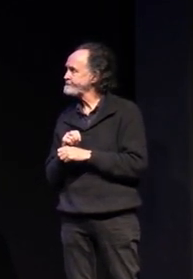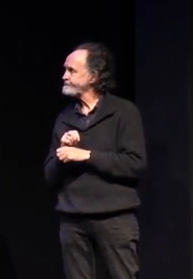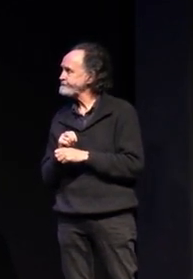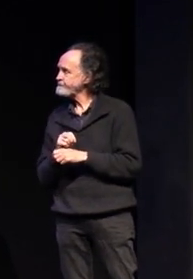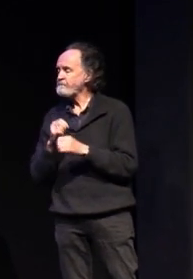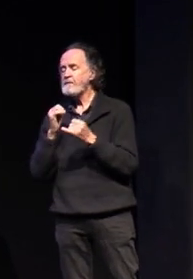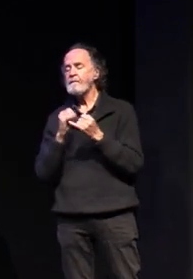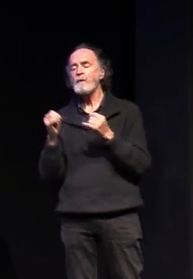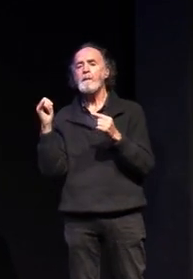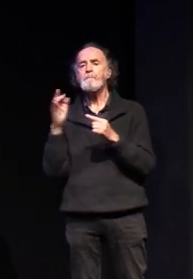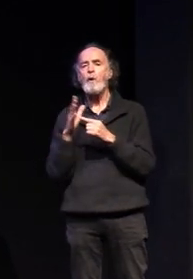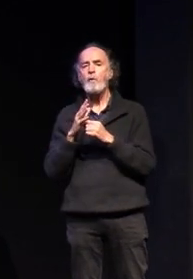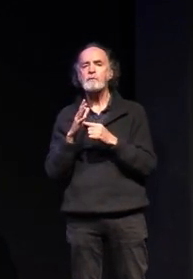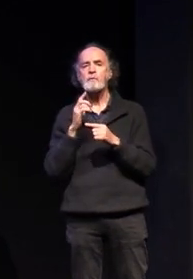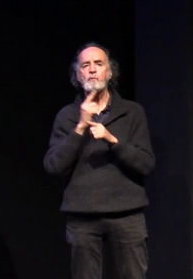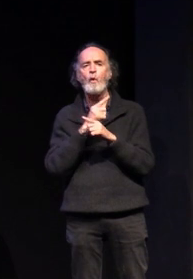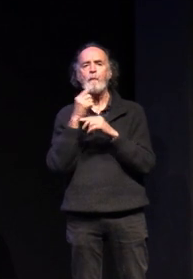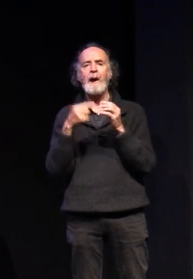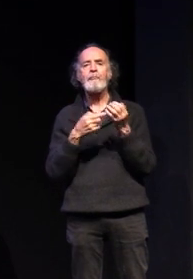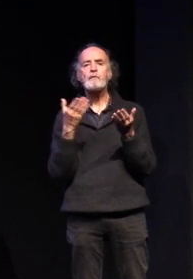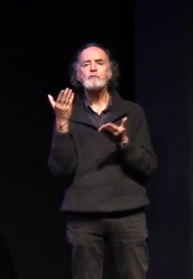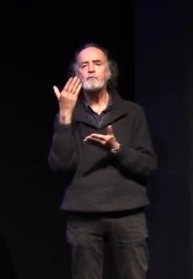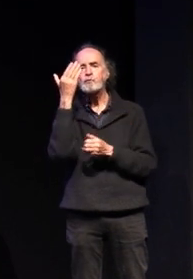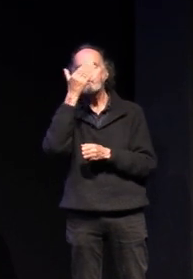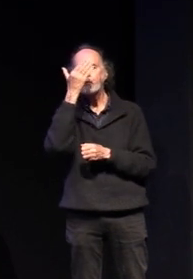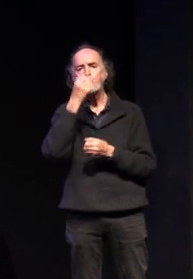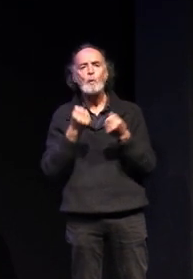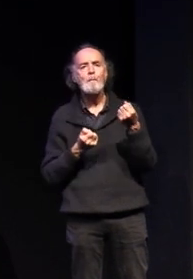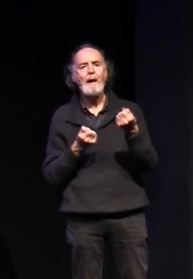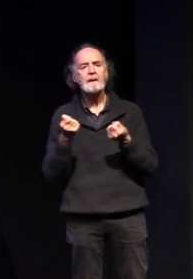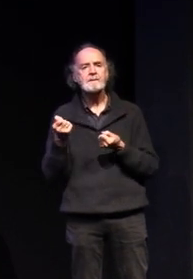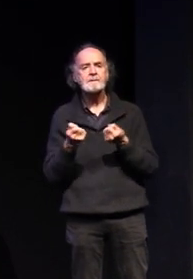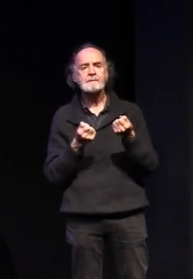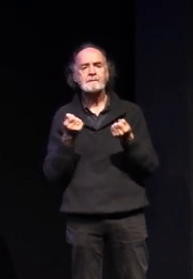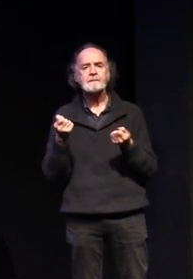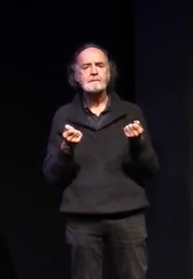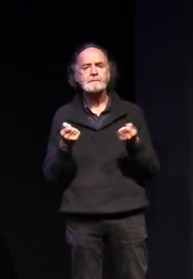really important to mention about the school bus program for students